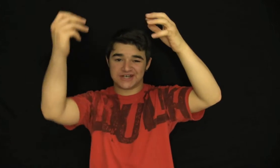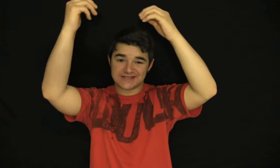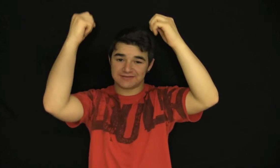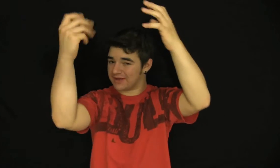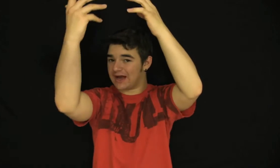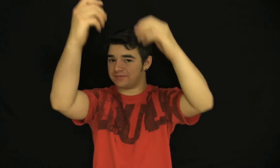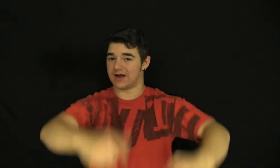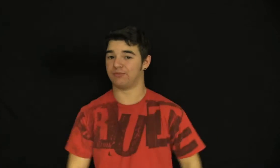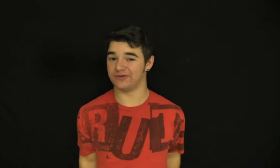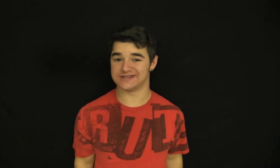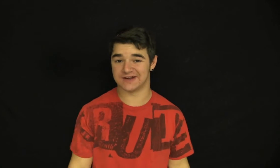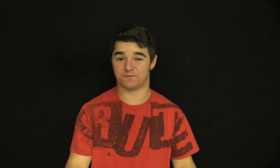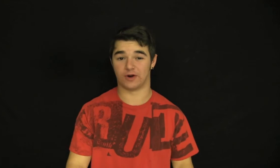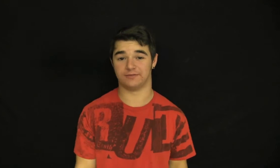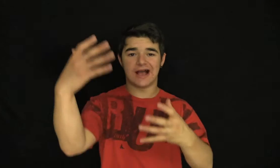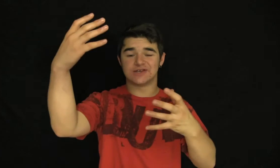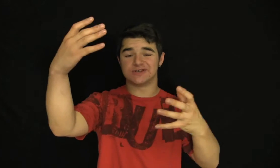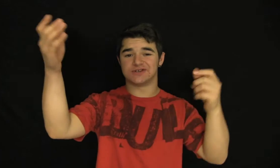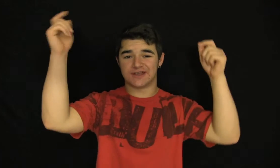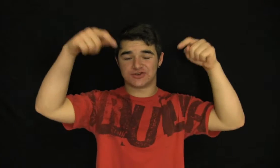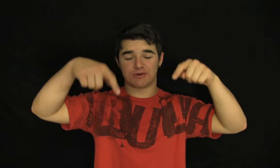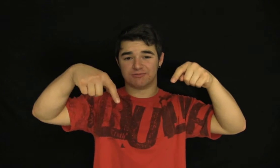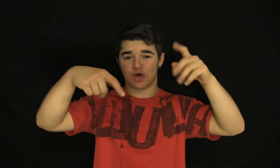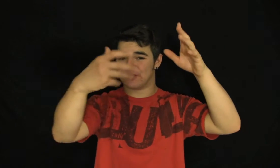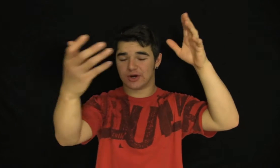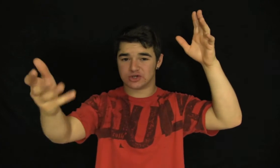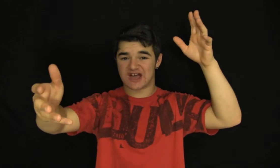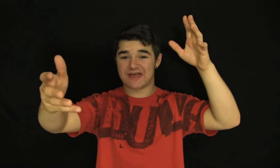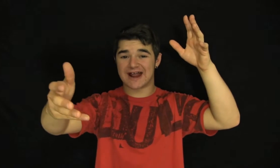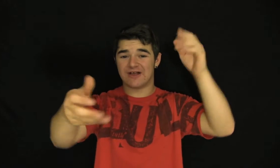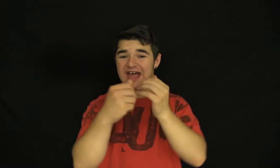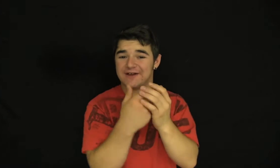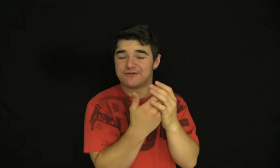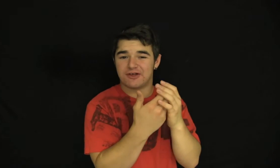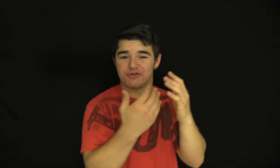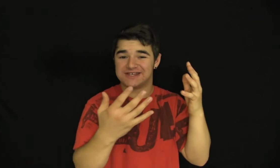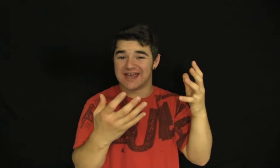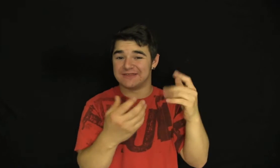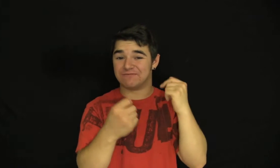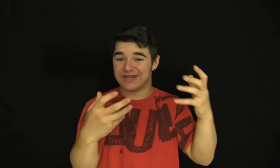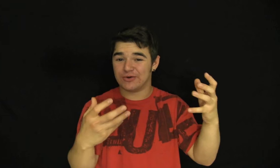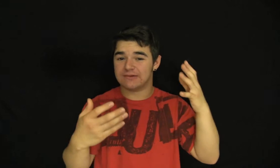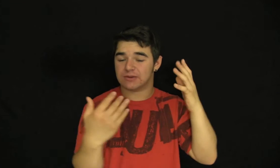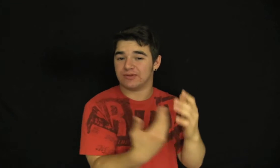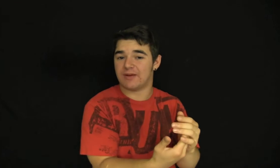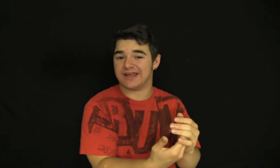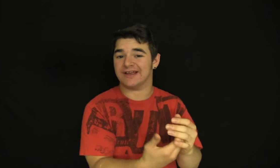cheesy, I'm really excited for it. As always, there's a link in the description below if you want to go check that out. And I also found another link saying that video games are plummeting